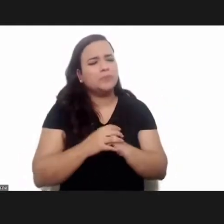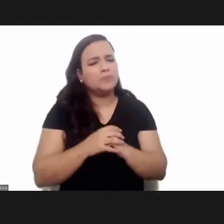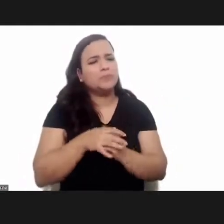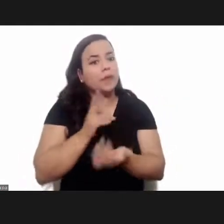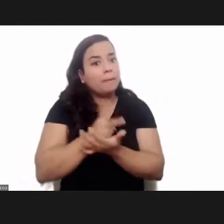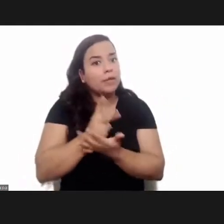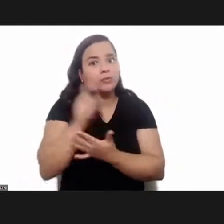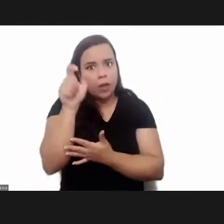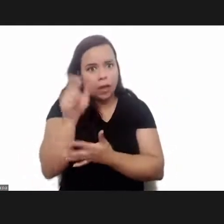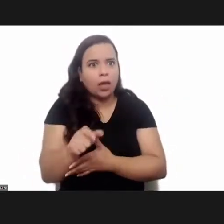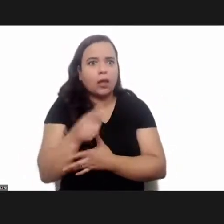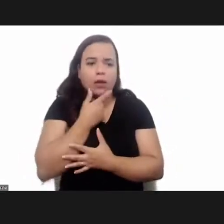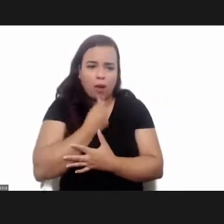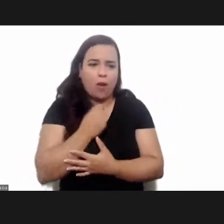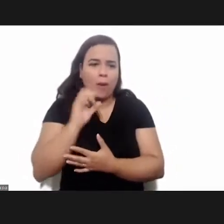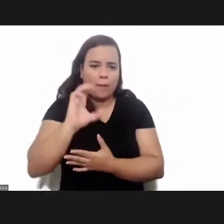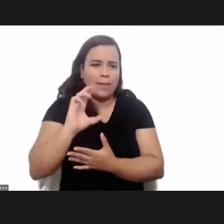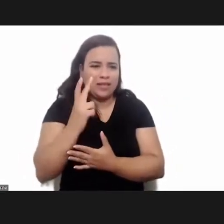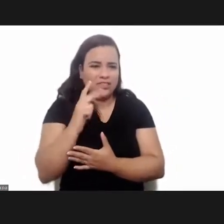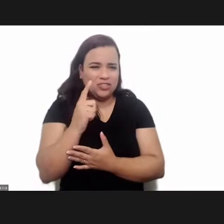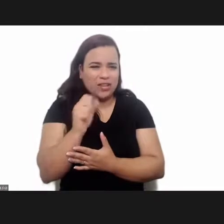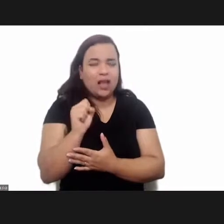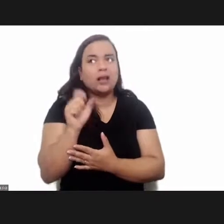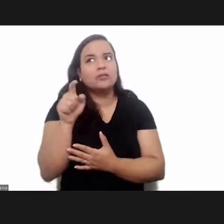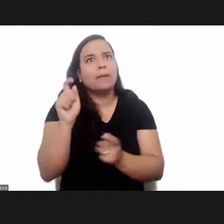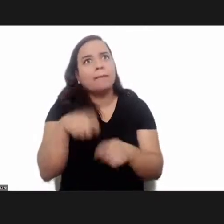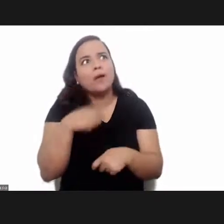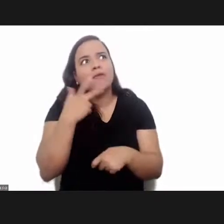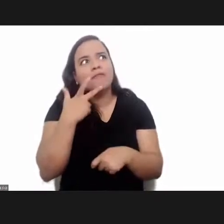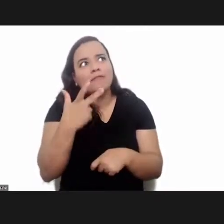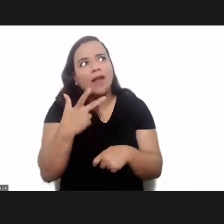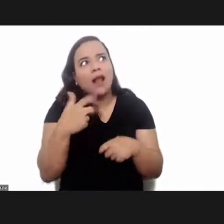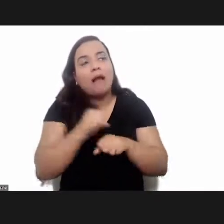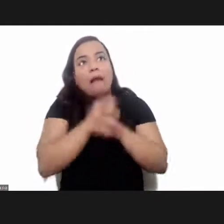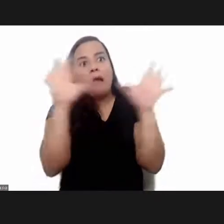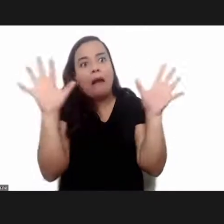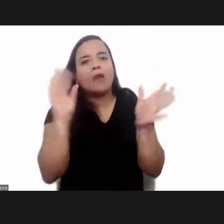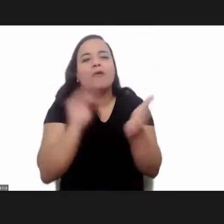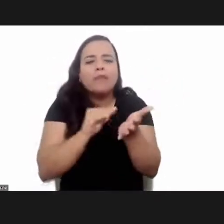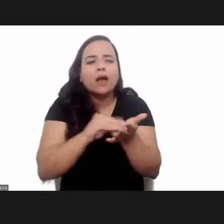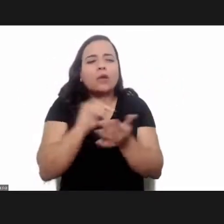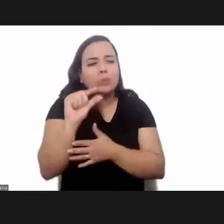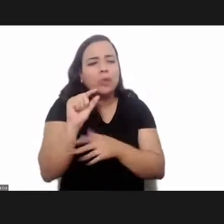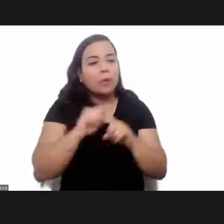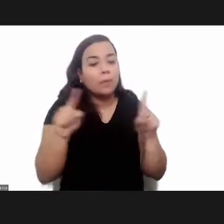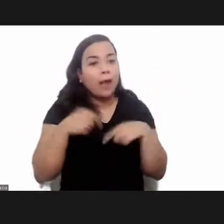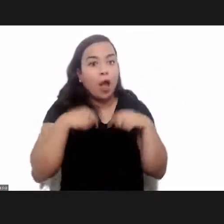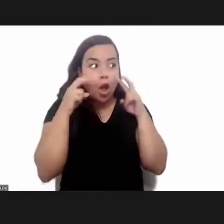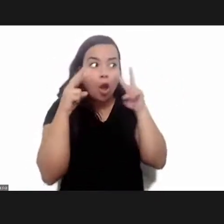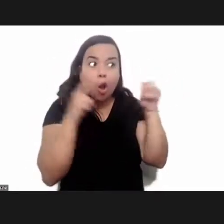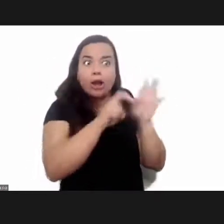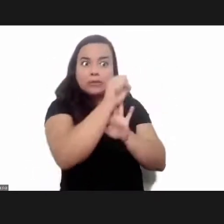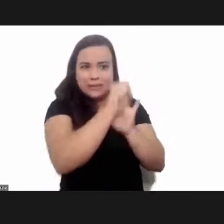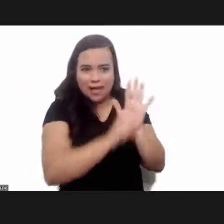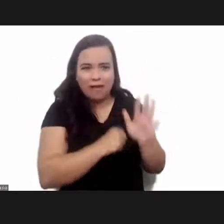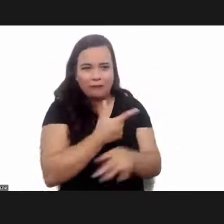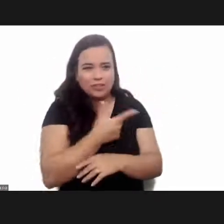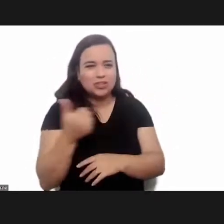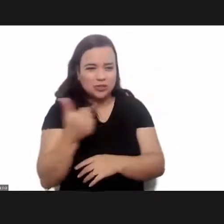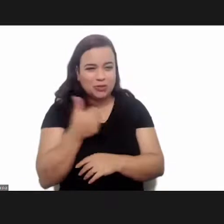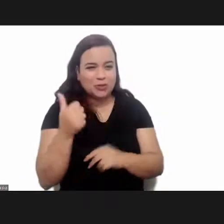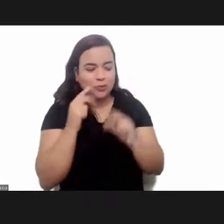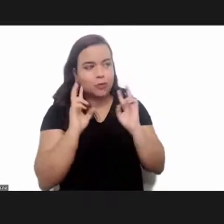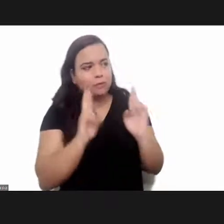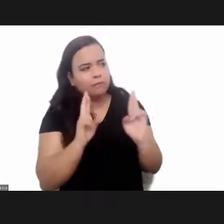numerous although carlos chagas was not explicit with those issues but when look at from the looking